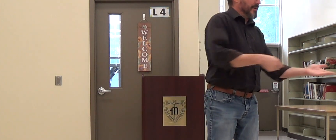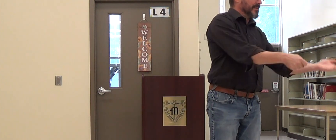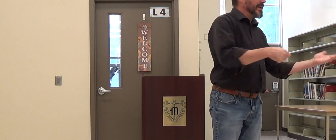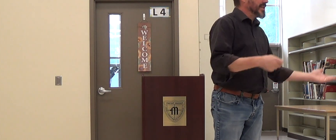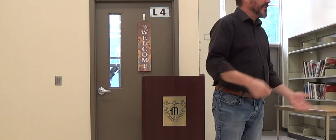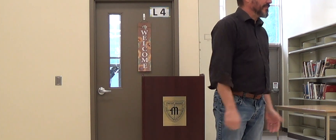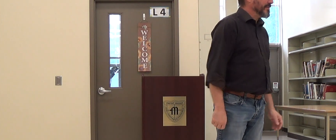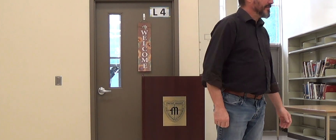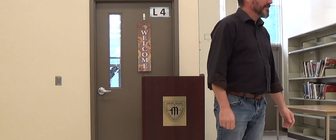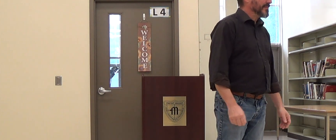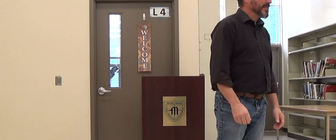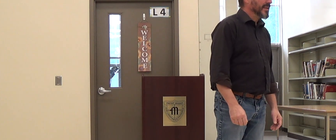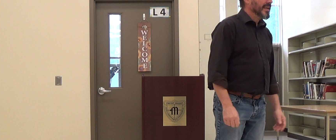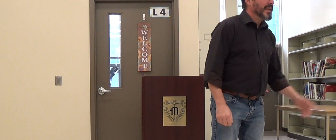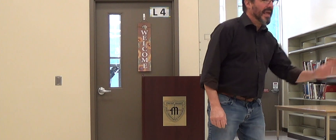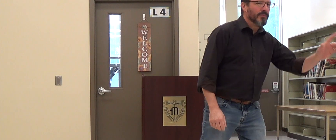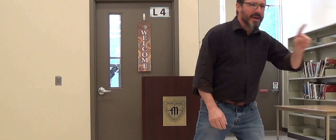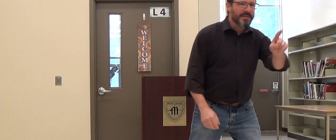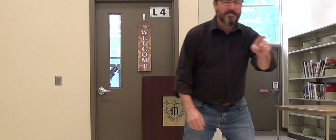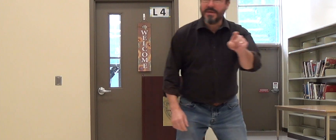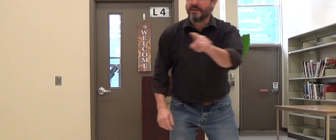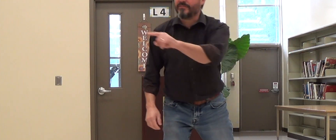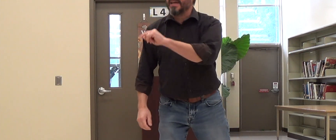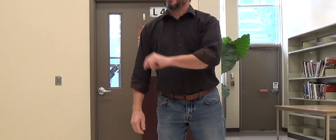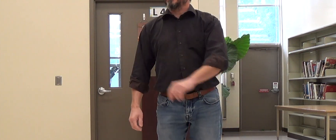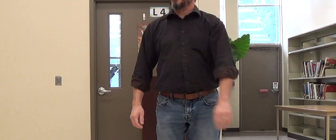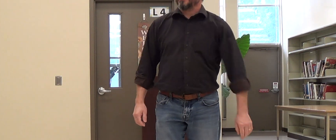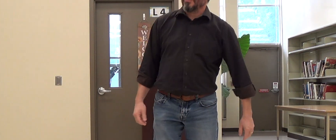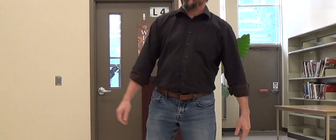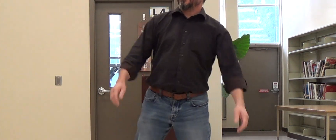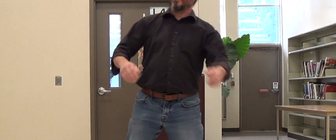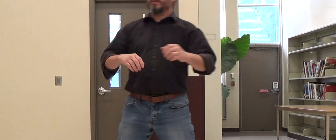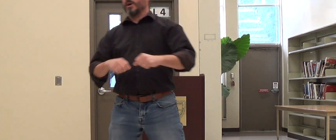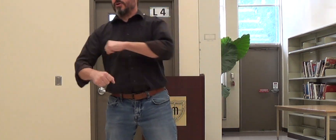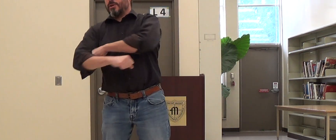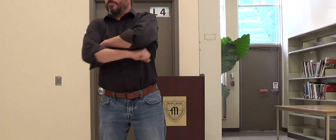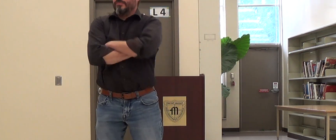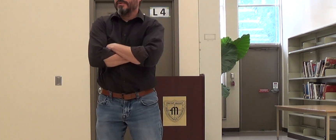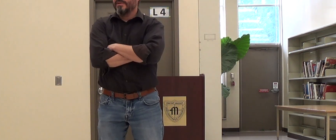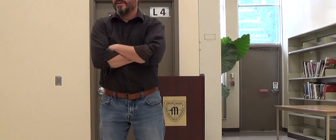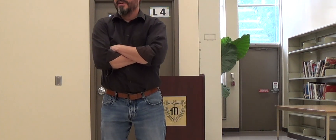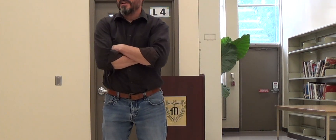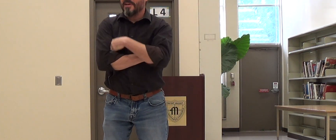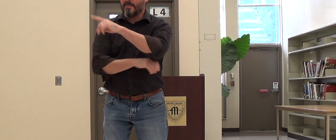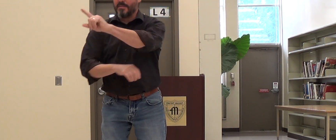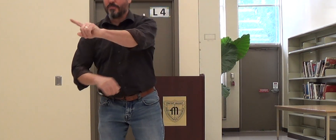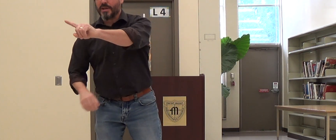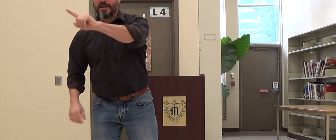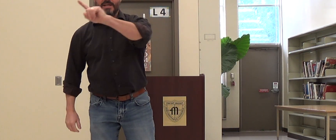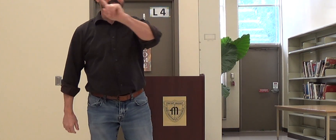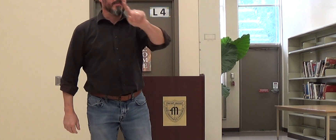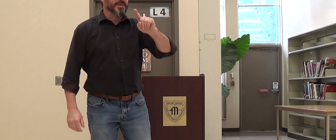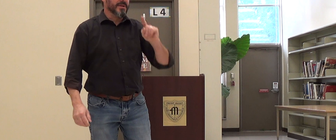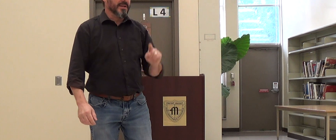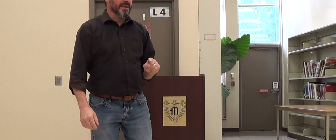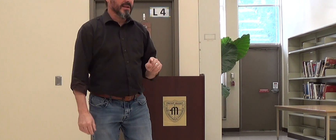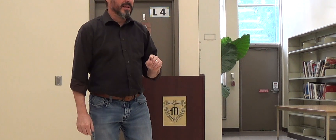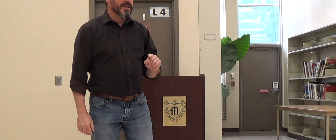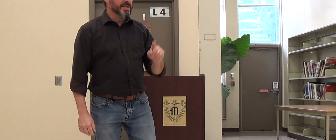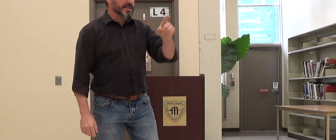cooked them myself. And rather than being offended and thinking, oh, you don't like my cooking, my mom recognized the opportunity. She has